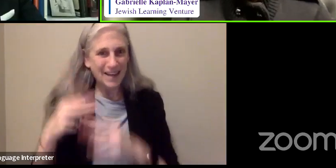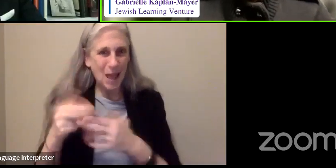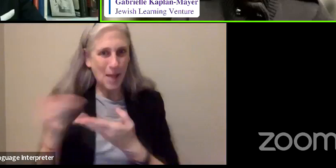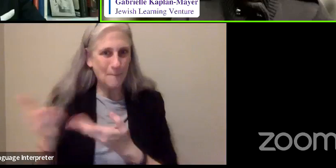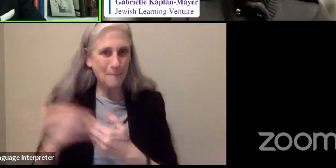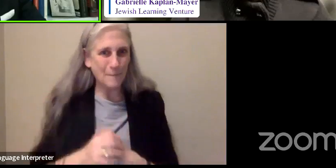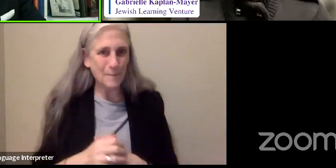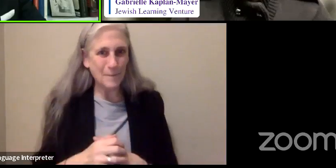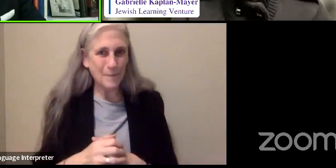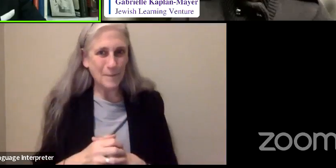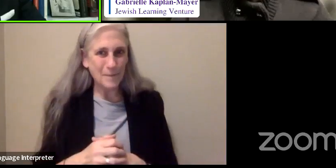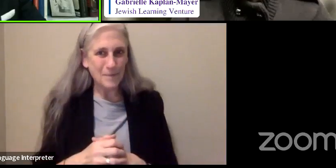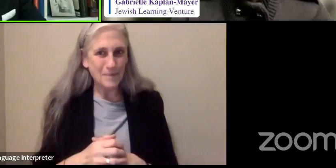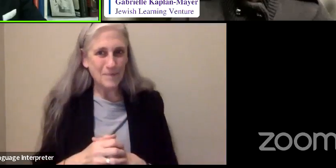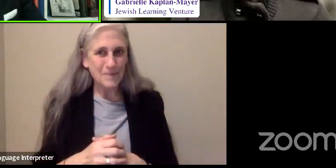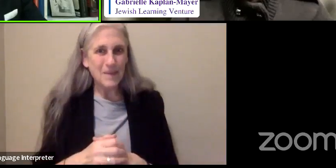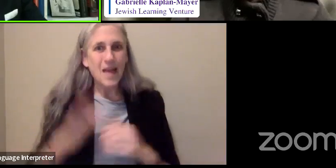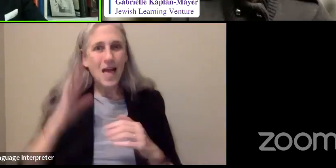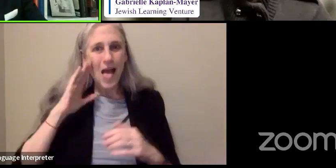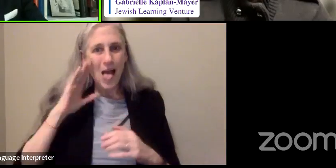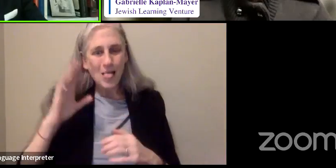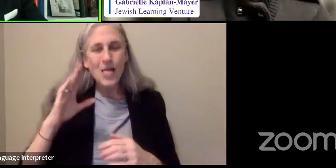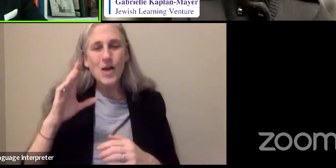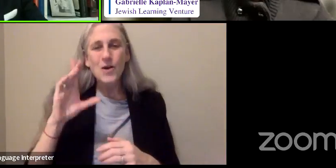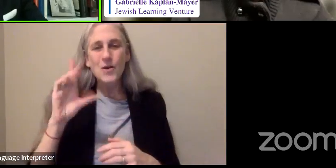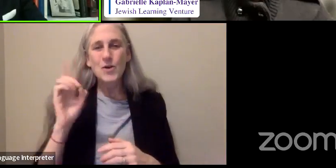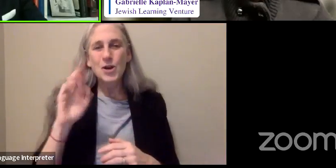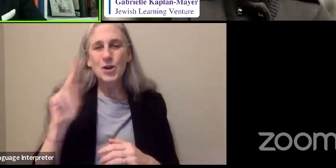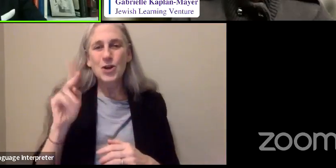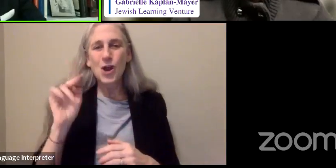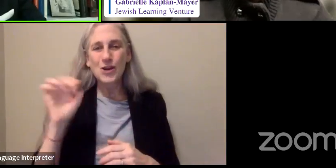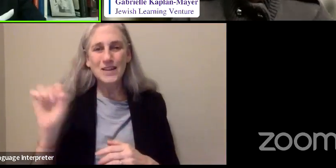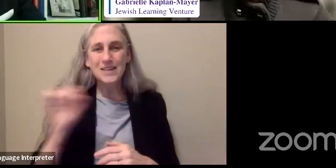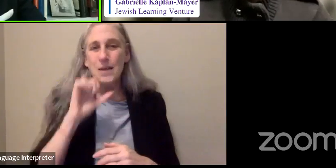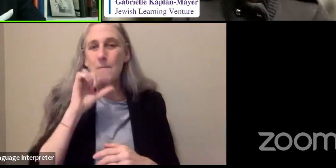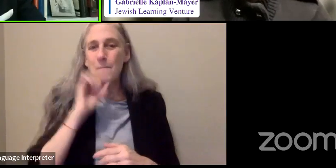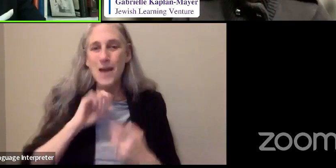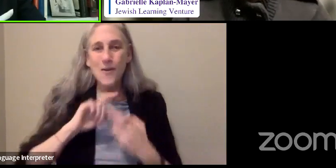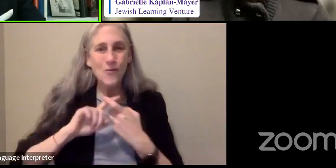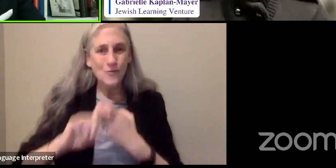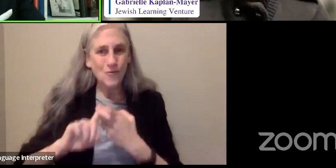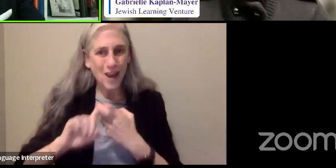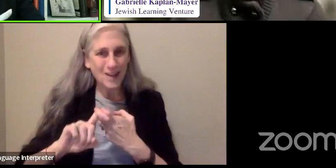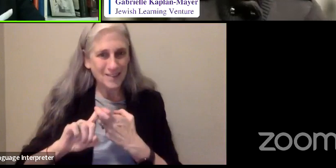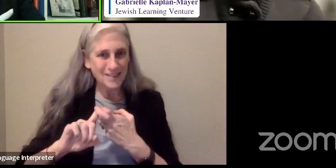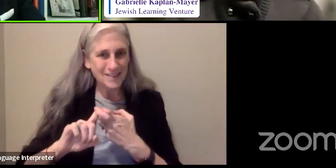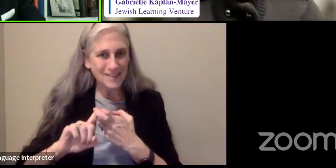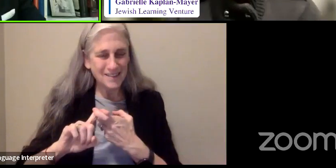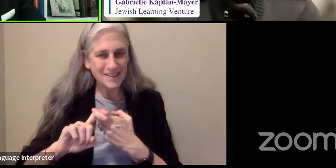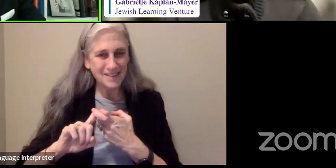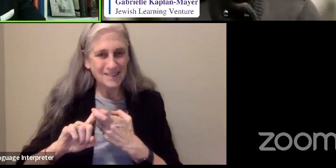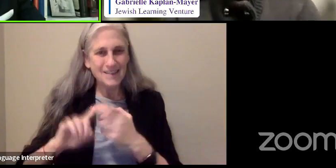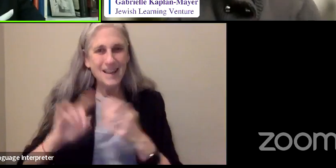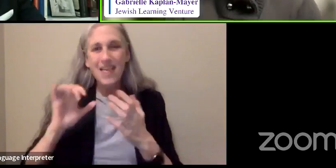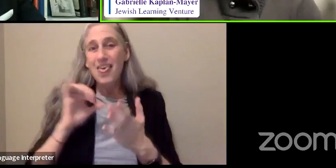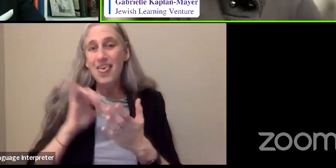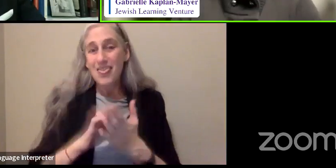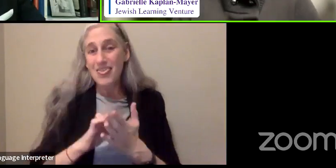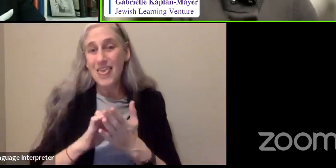And Arthur is my old friend. Anything happening after that, I have no